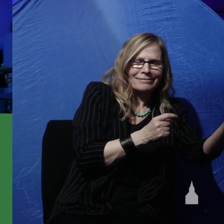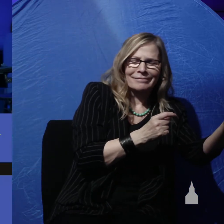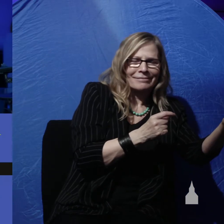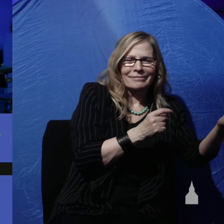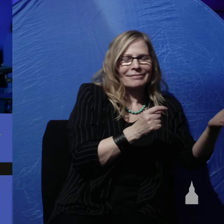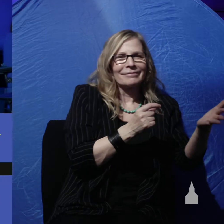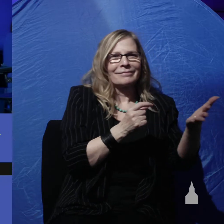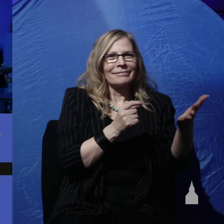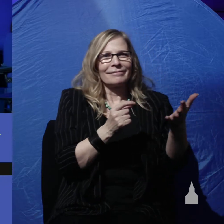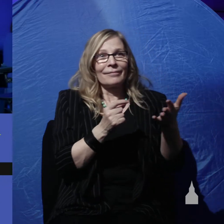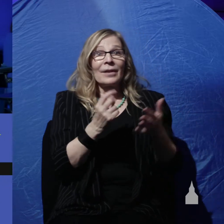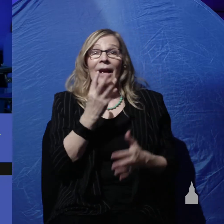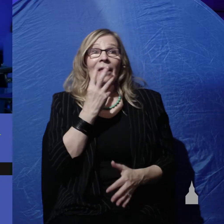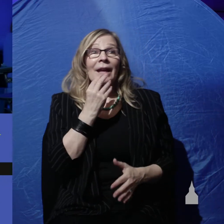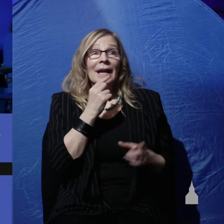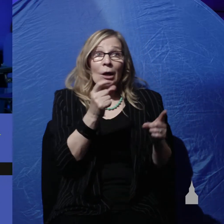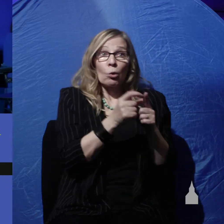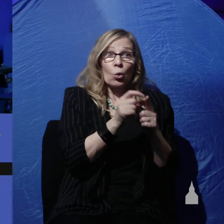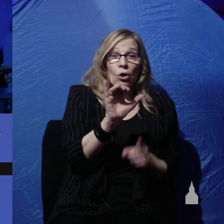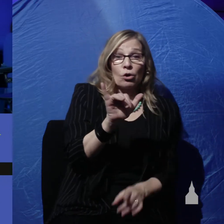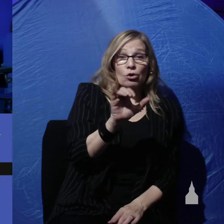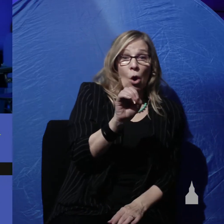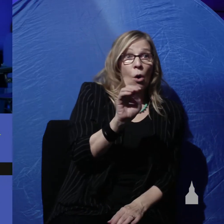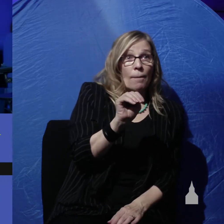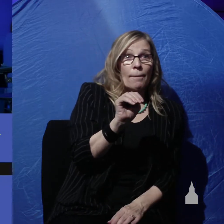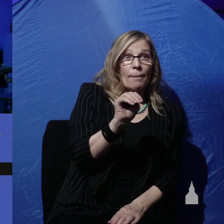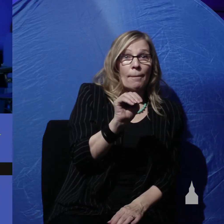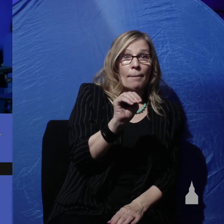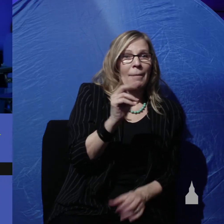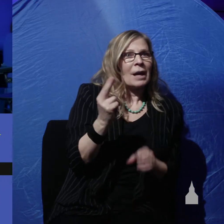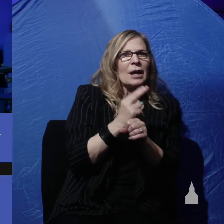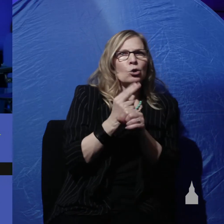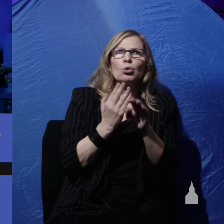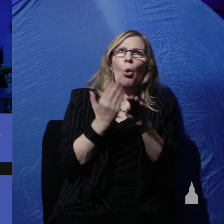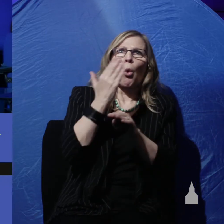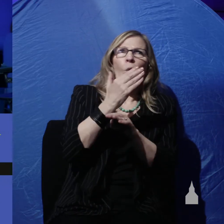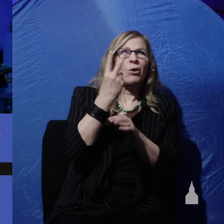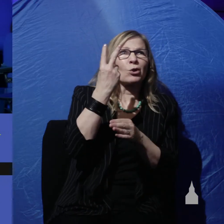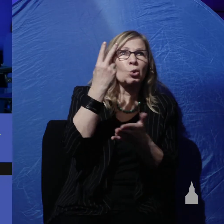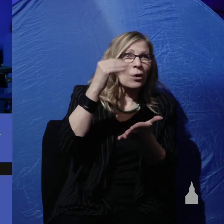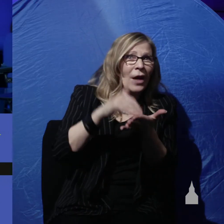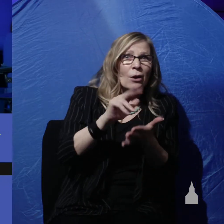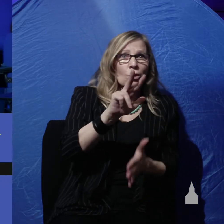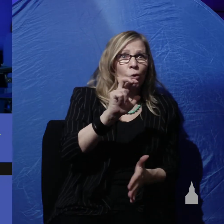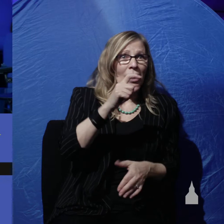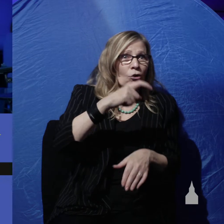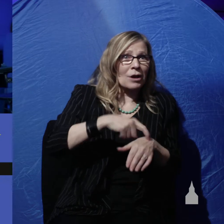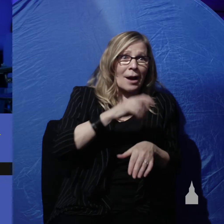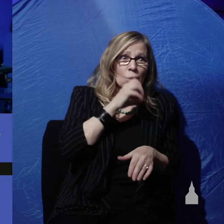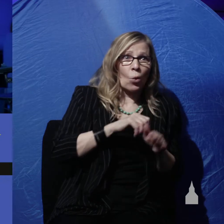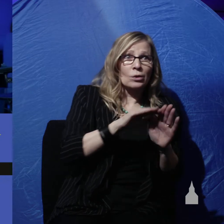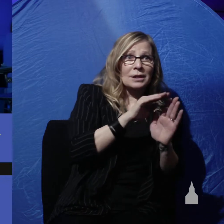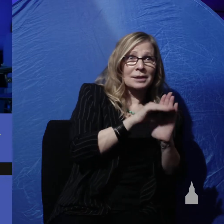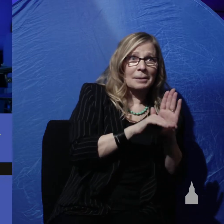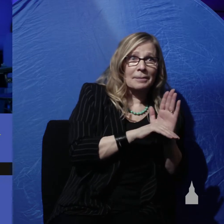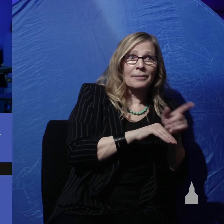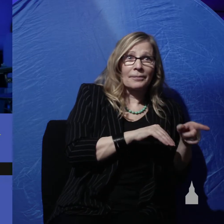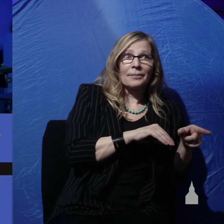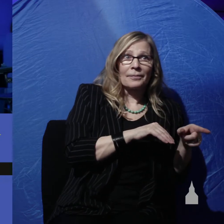You know, that Hebrew word, Yom, is used over 2,300 times in the Old Testament. And it's interesting